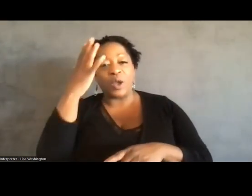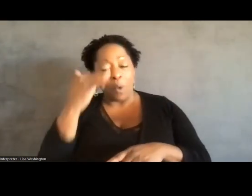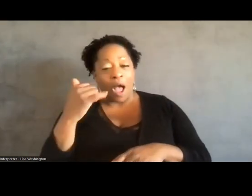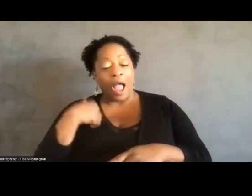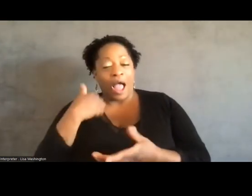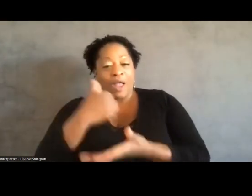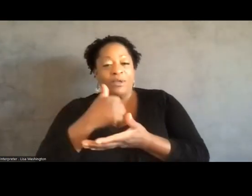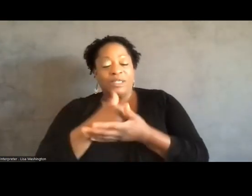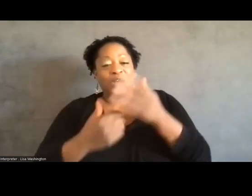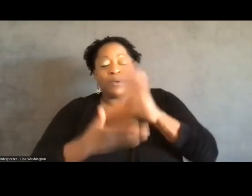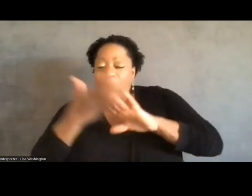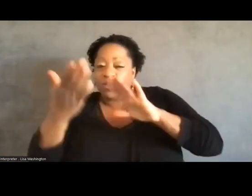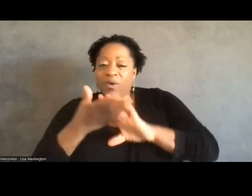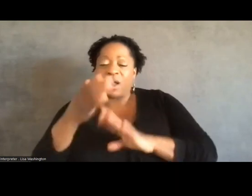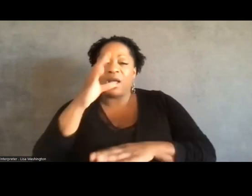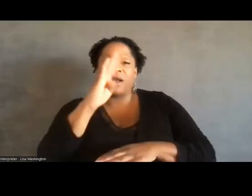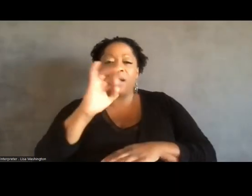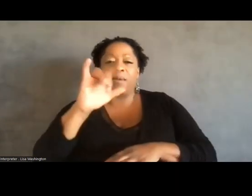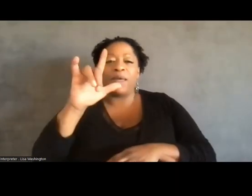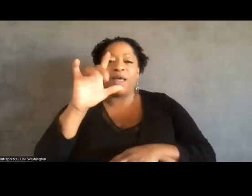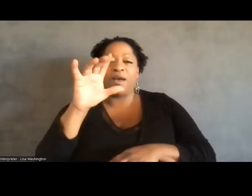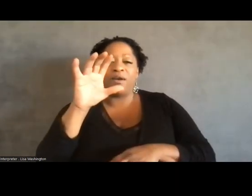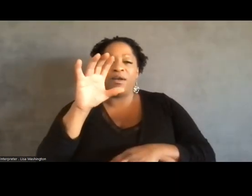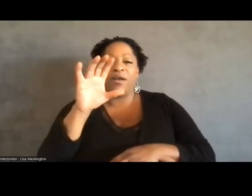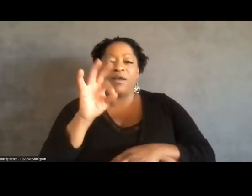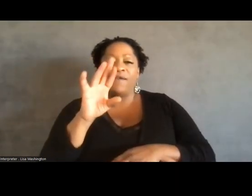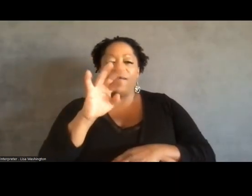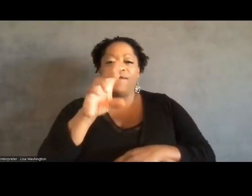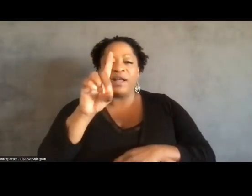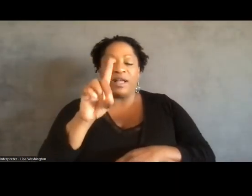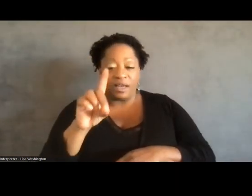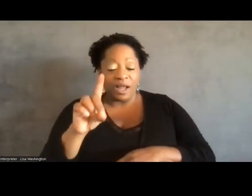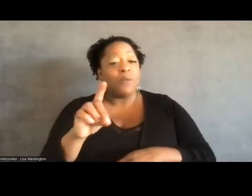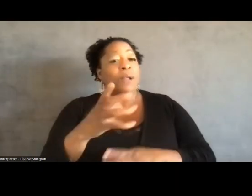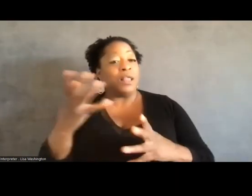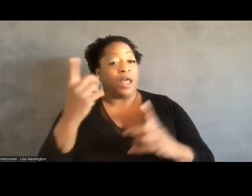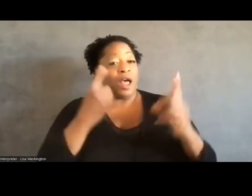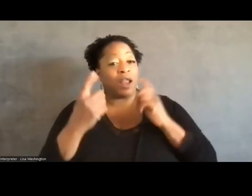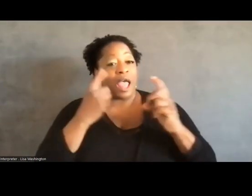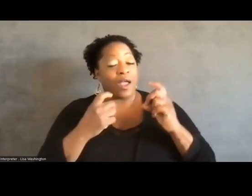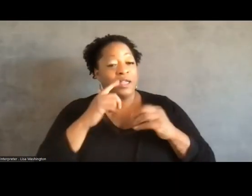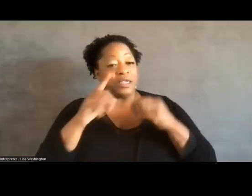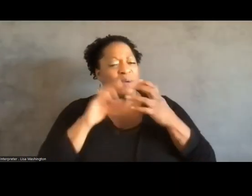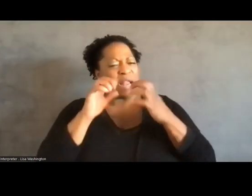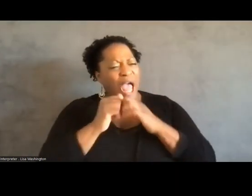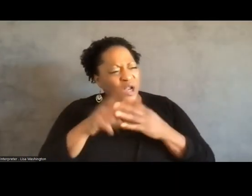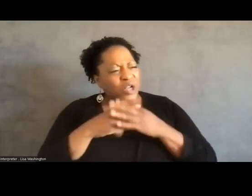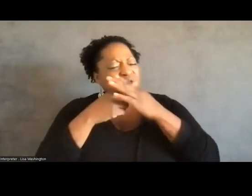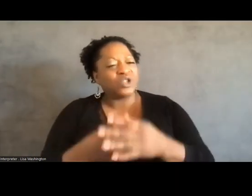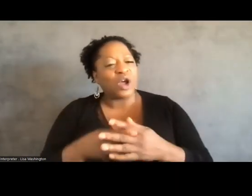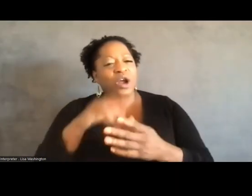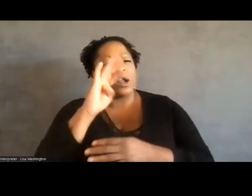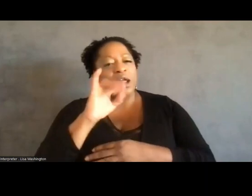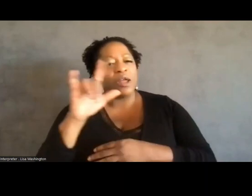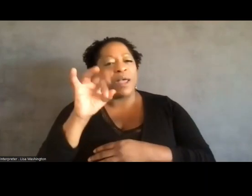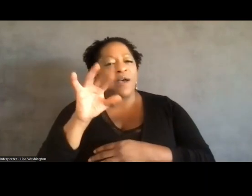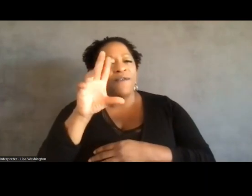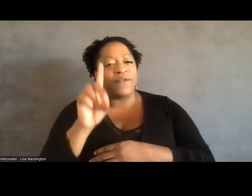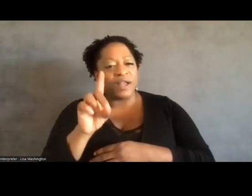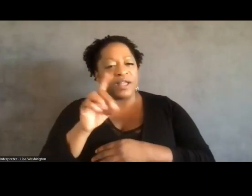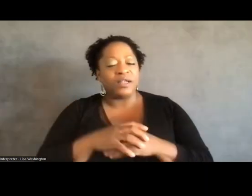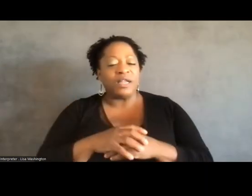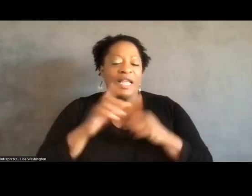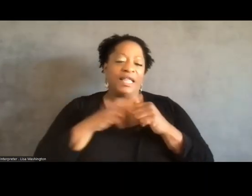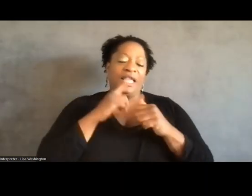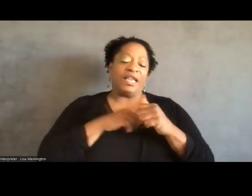inquiries that came to us about starting bail funds as the, the initial connections that we made statewide